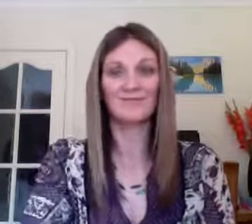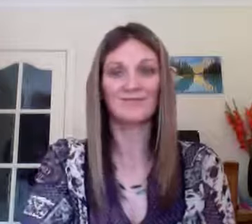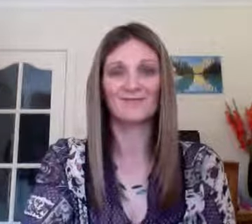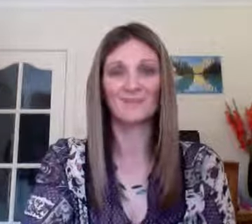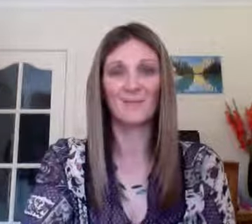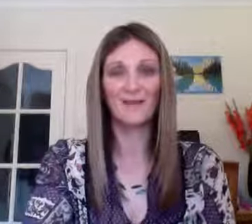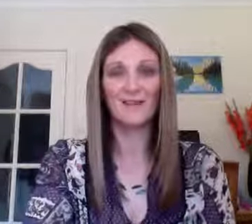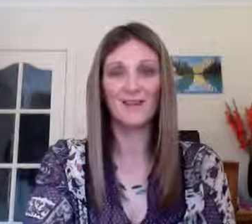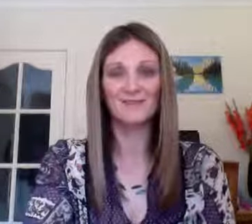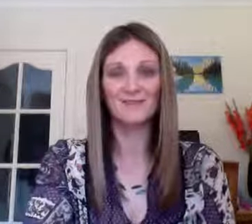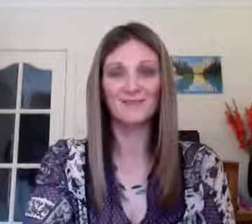Bye for now.